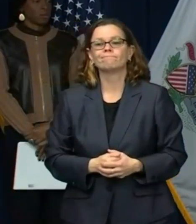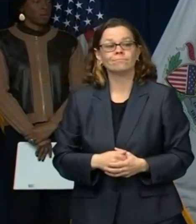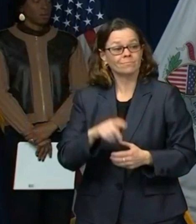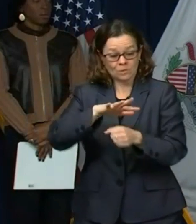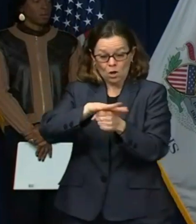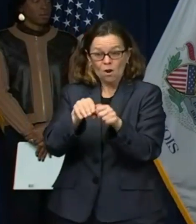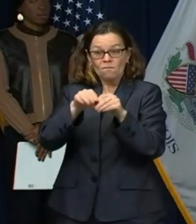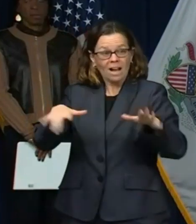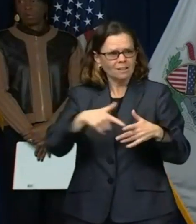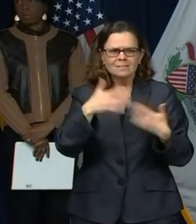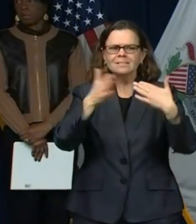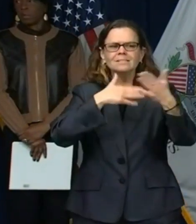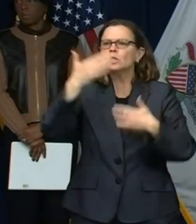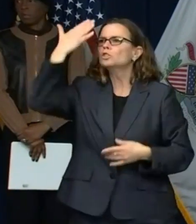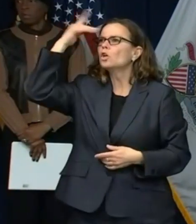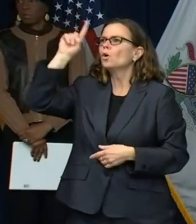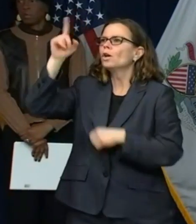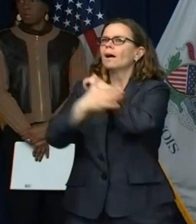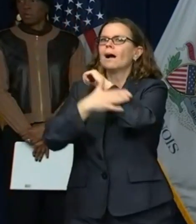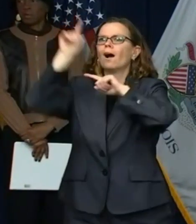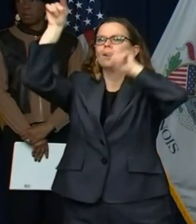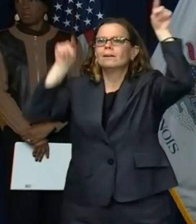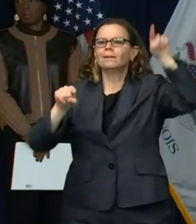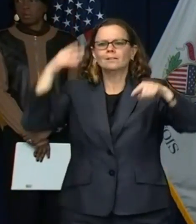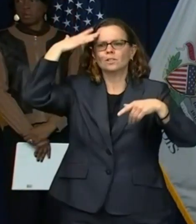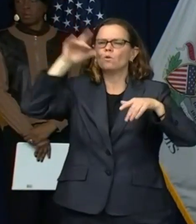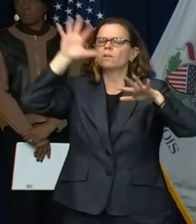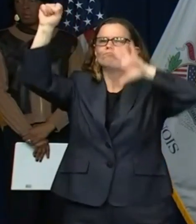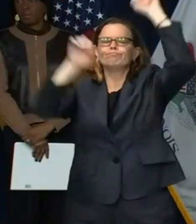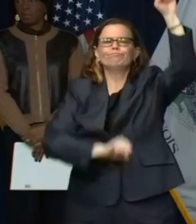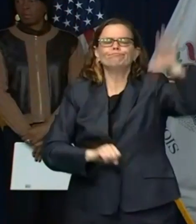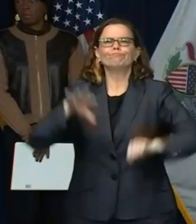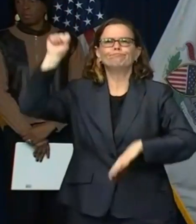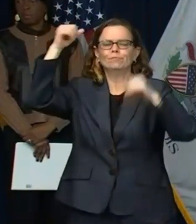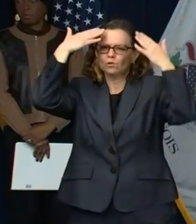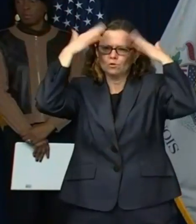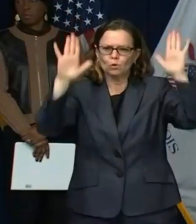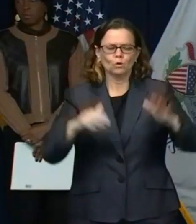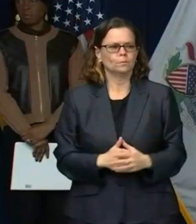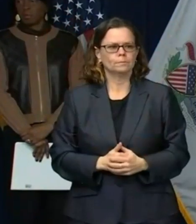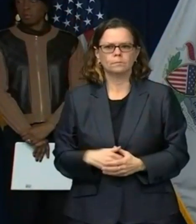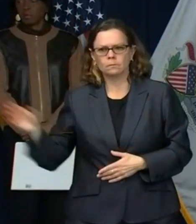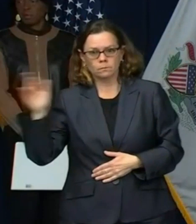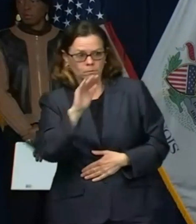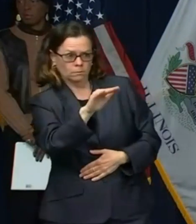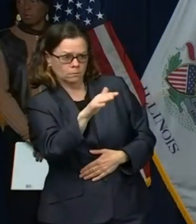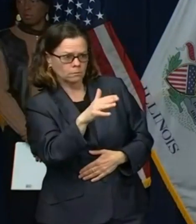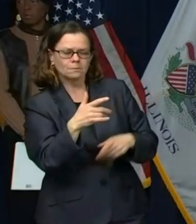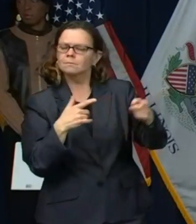anywhere. We have a lot of questions online. this will have to be the last one in the room. You're good. Thank you very much. Hagerty at Rock River Times. Governor